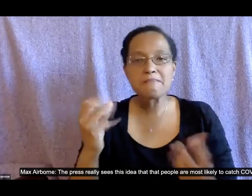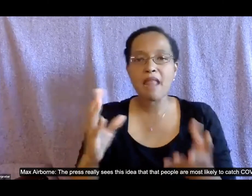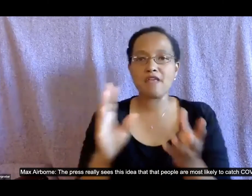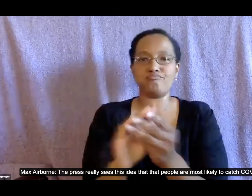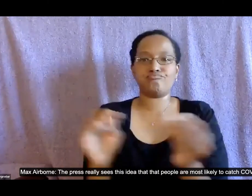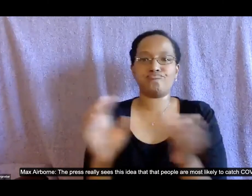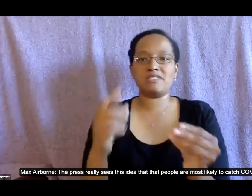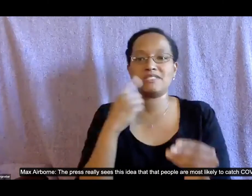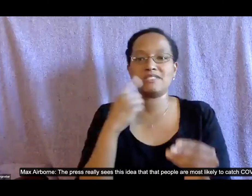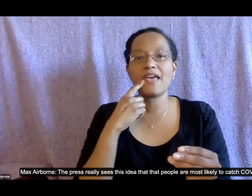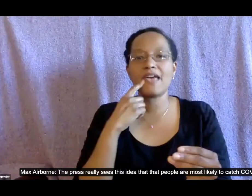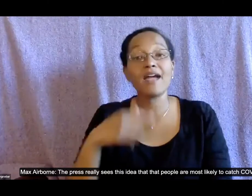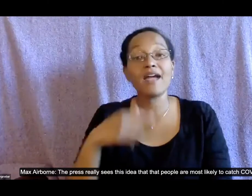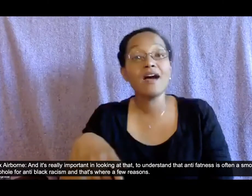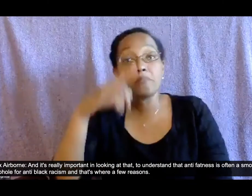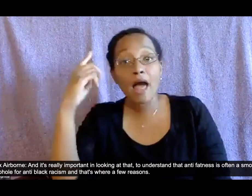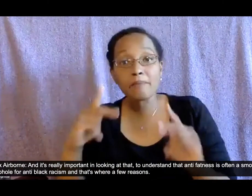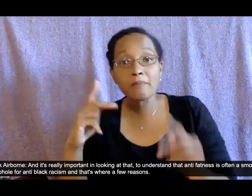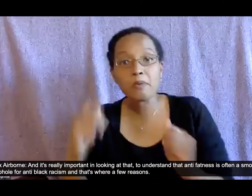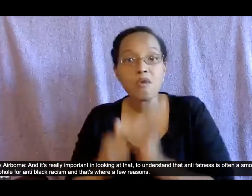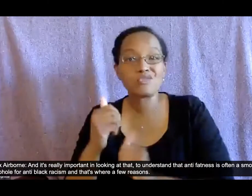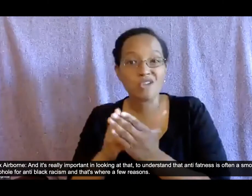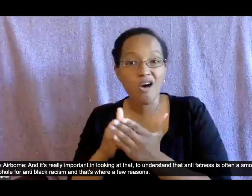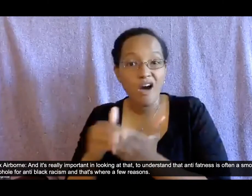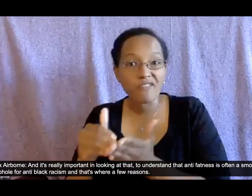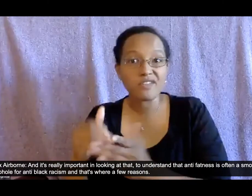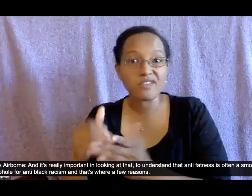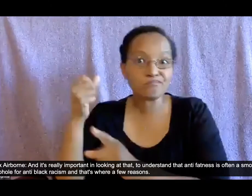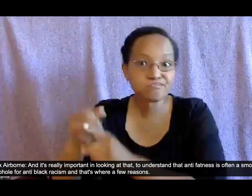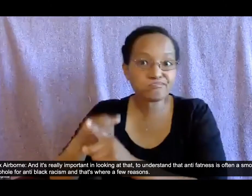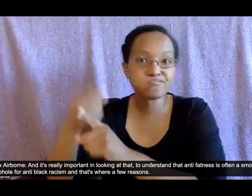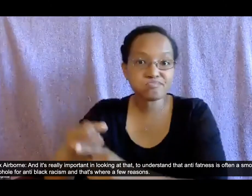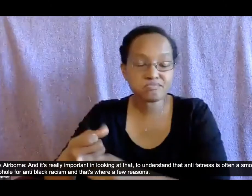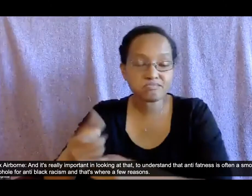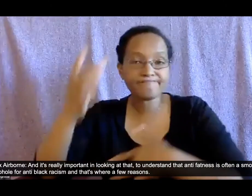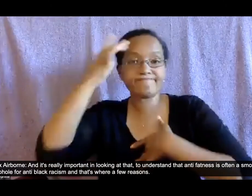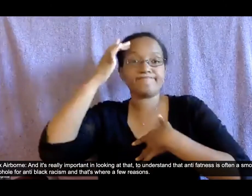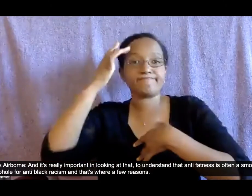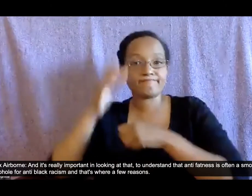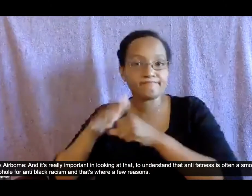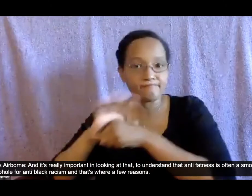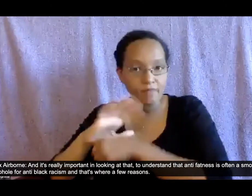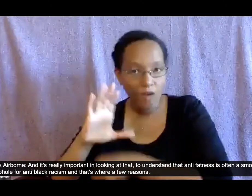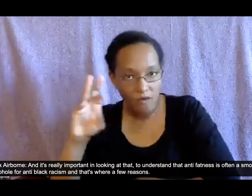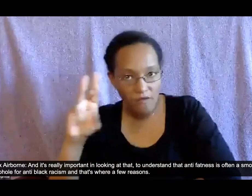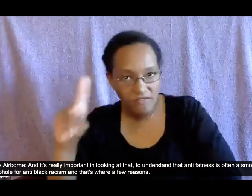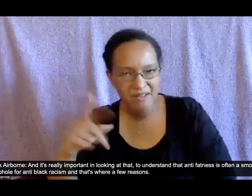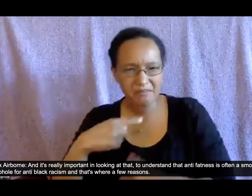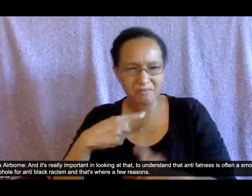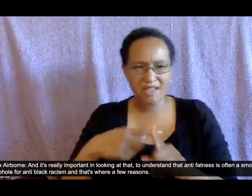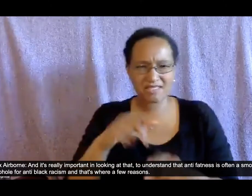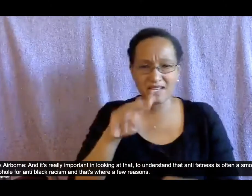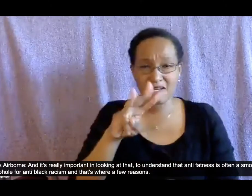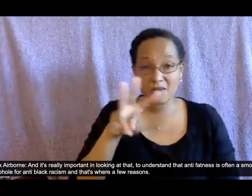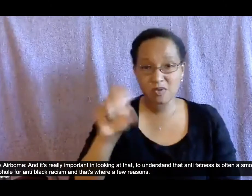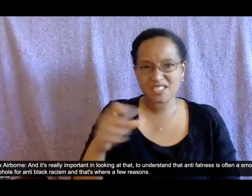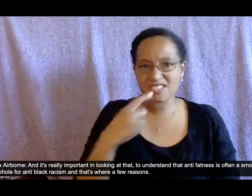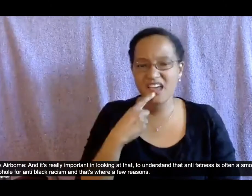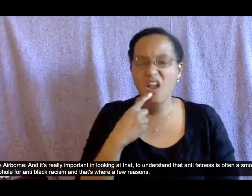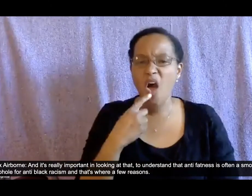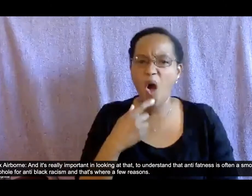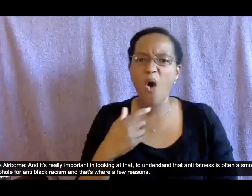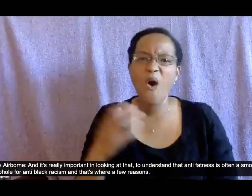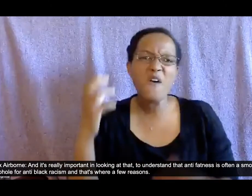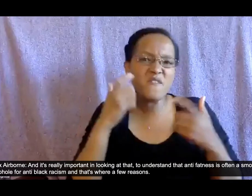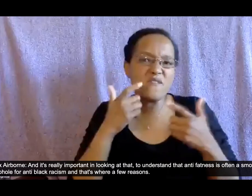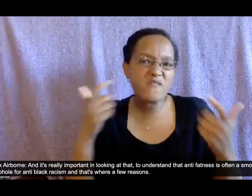to catch covid and it's really important in looking at that to understand that anti-fatness is often